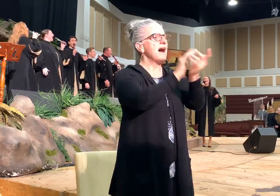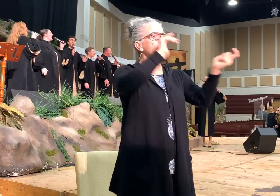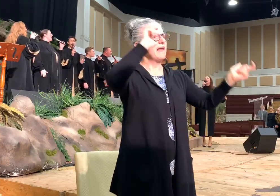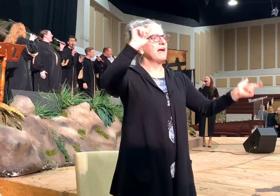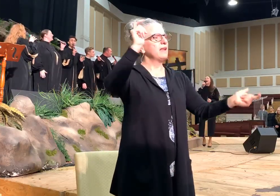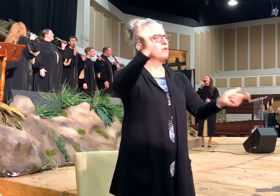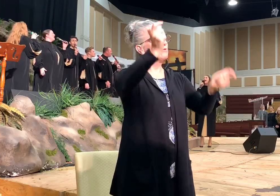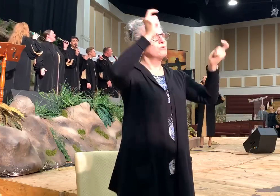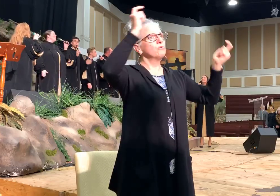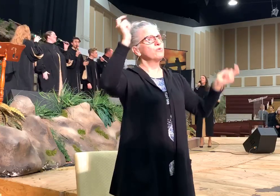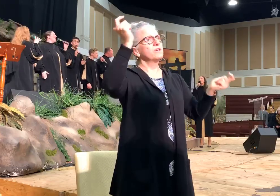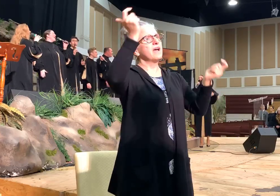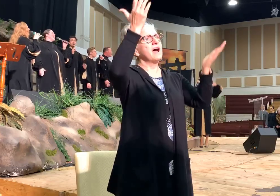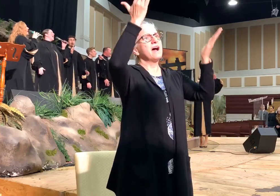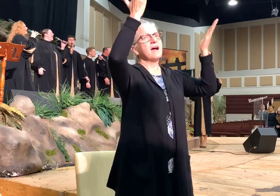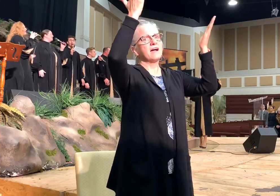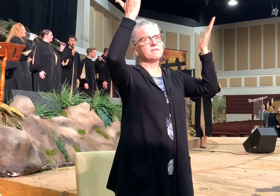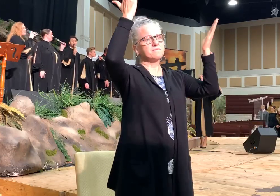Hallelujah!